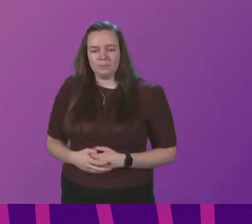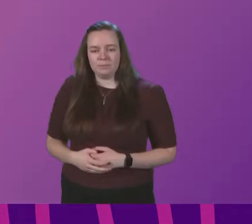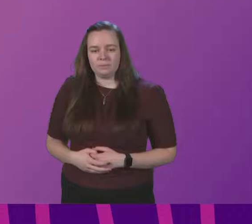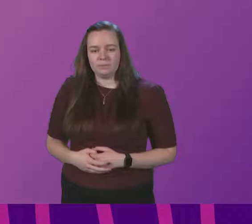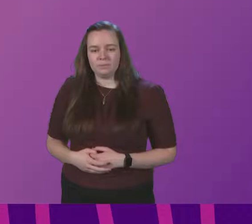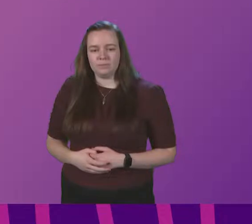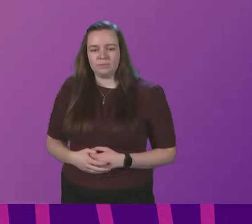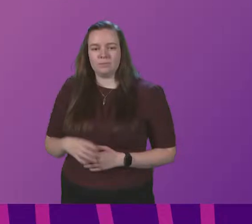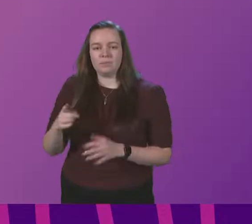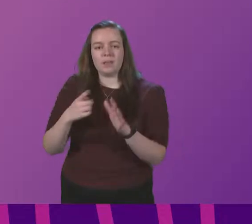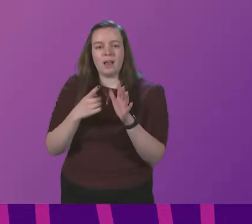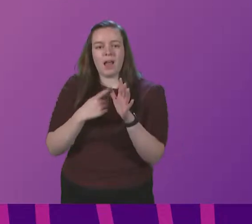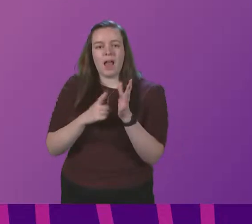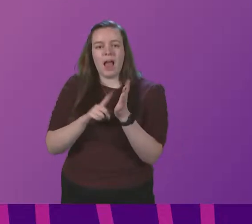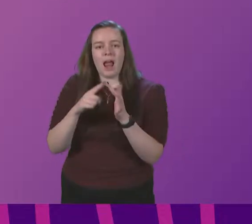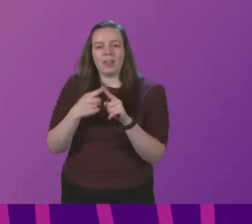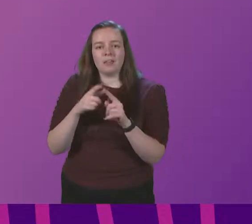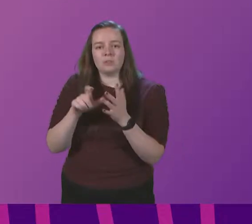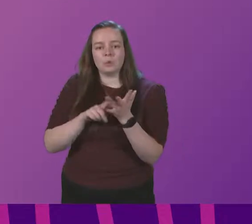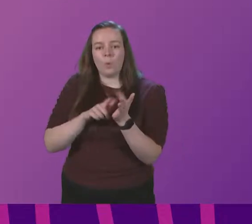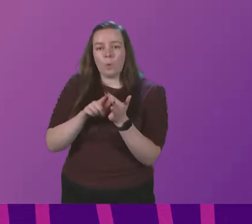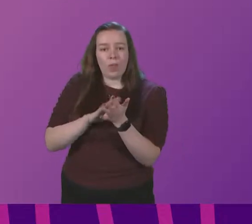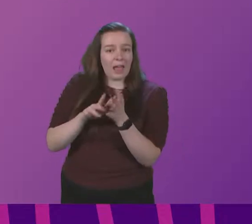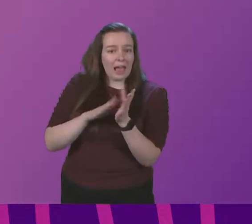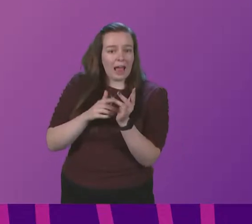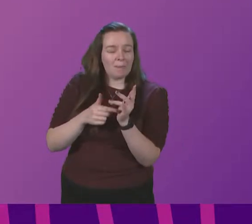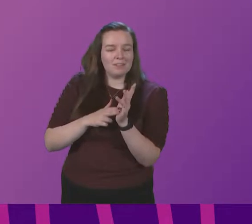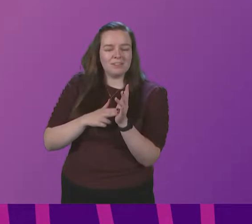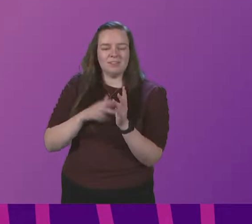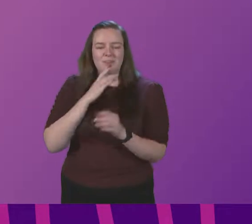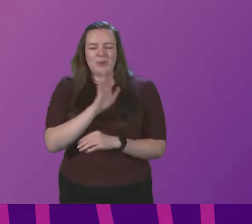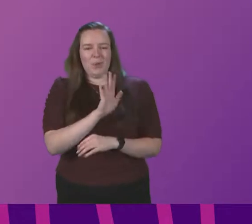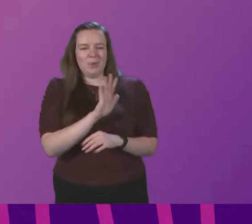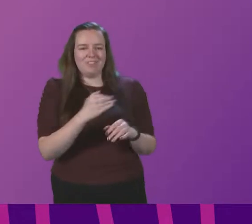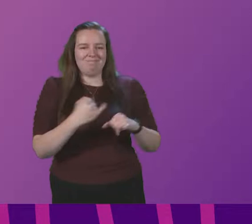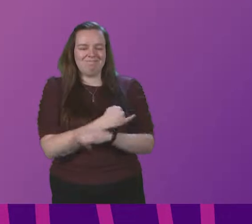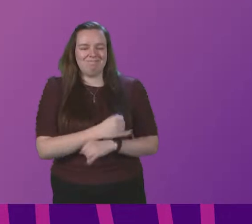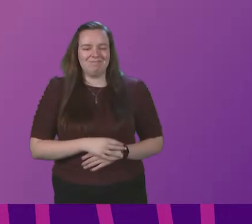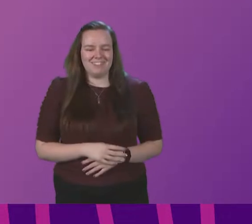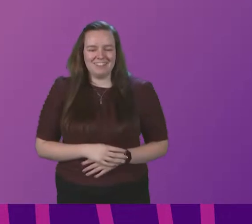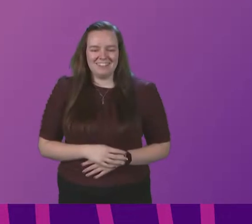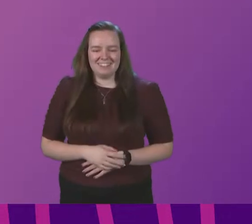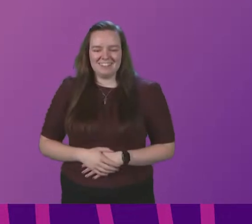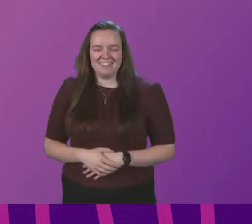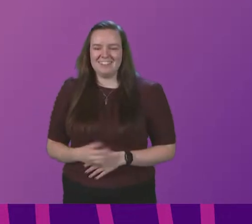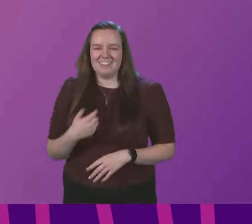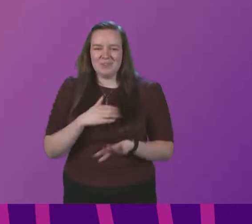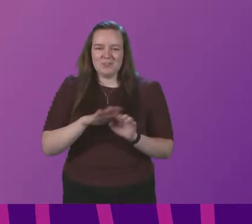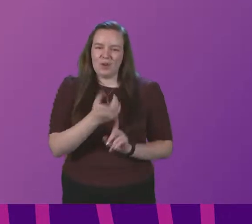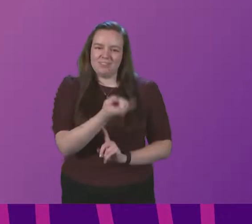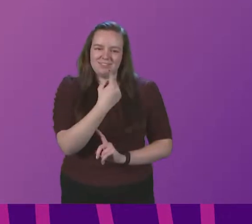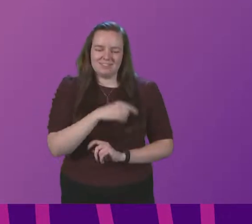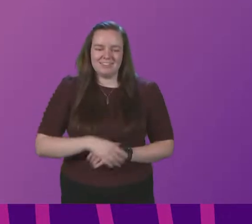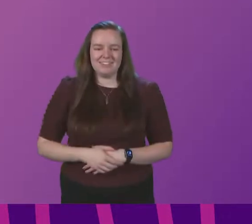I call Alex Cole-Hamilton. No? That was an act. Thank you. I will not call Mr Cole-Hamilton,